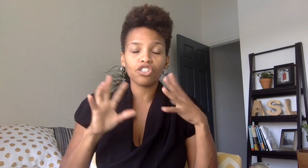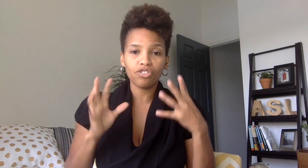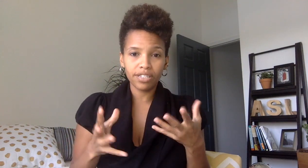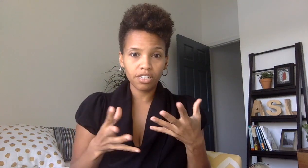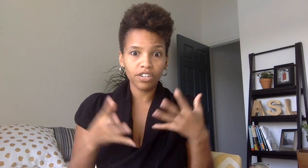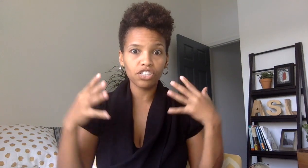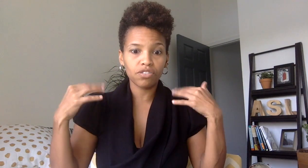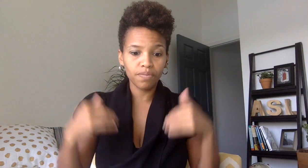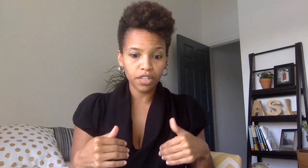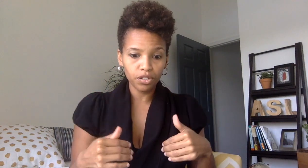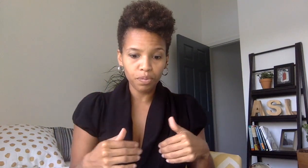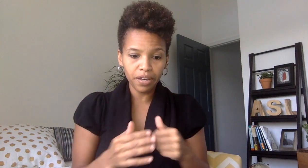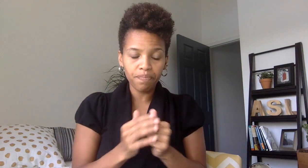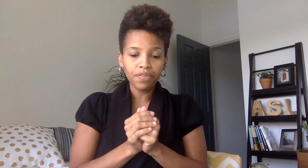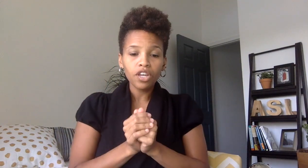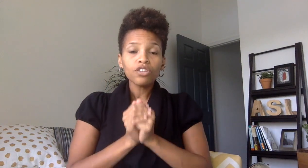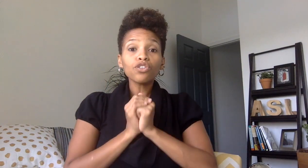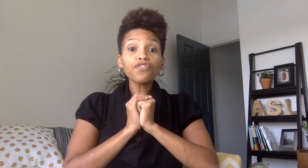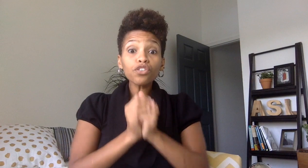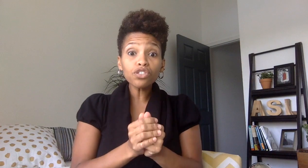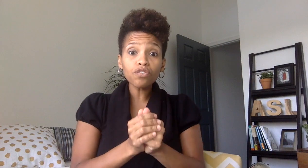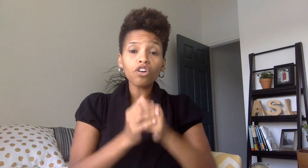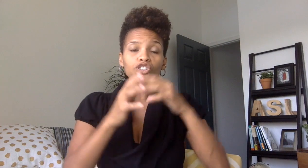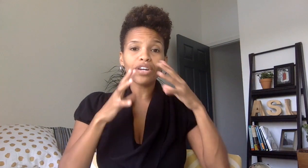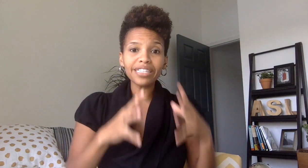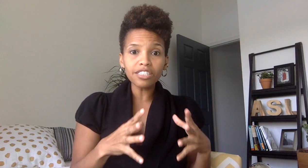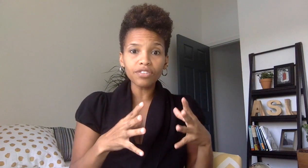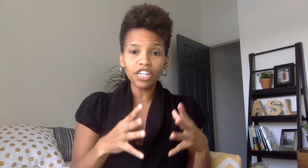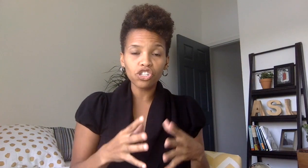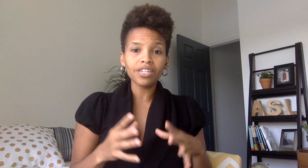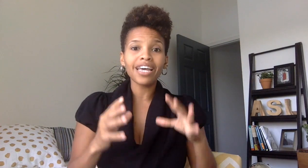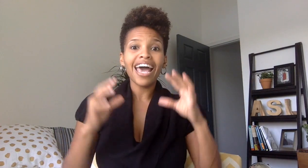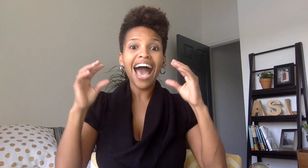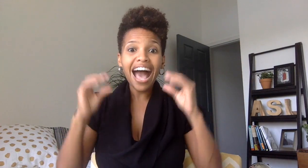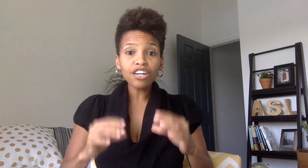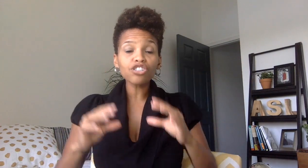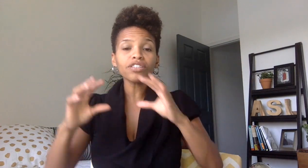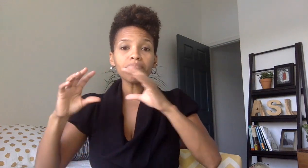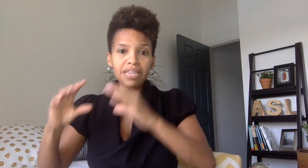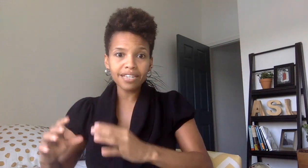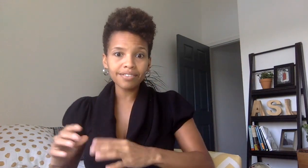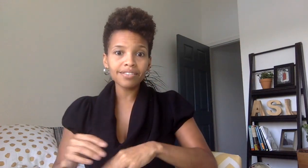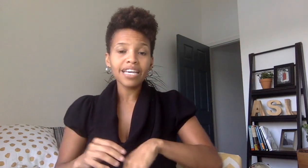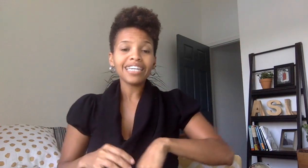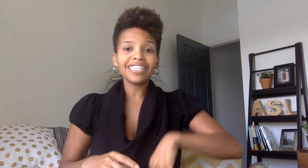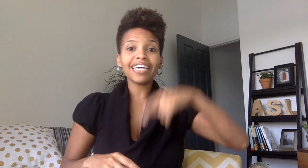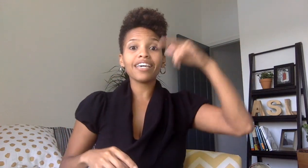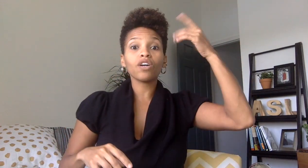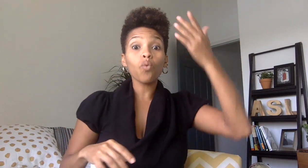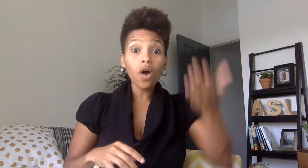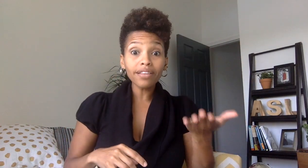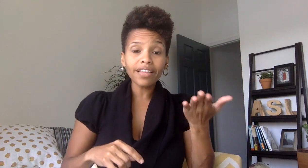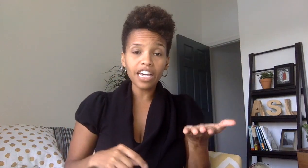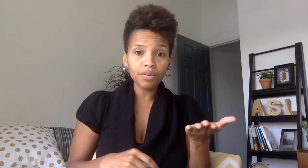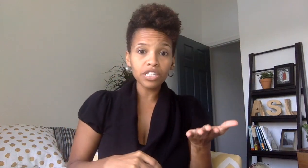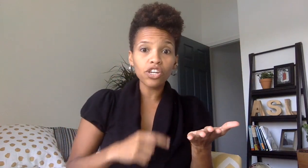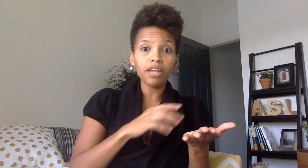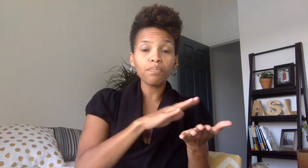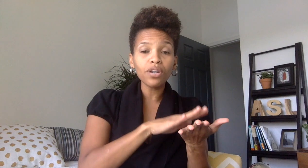transliteration a little bit so first of all transliteration actually means taking one language and putting